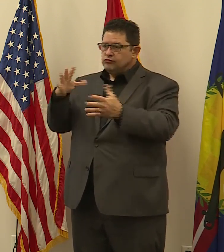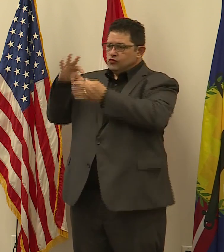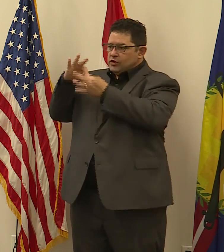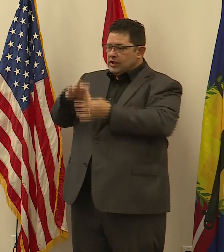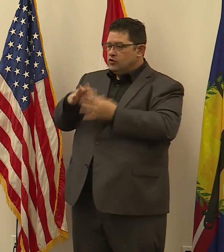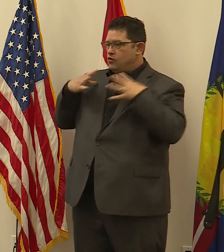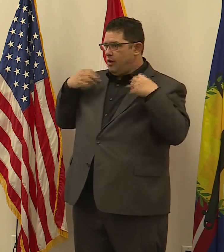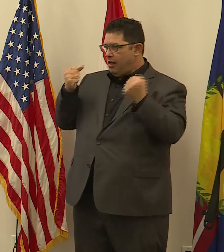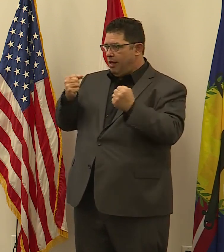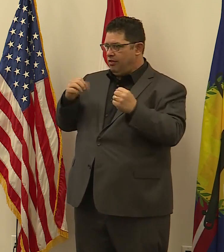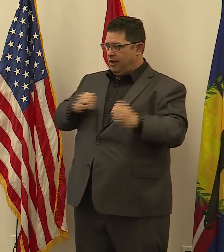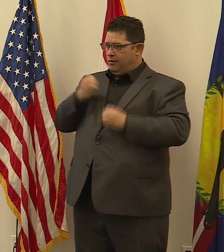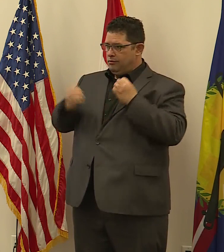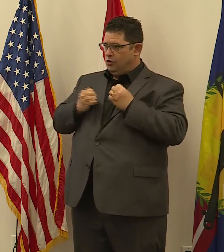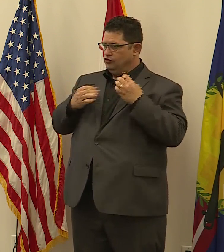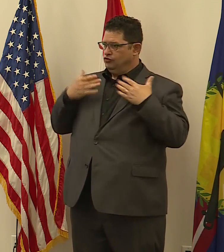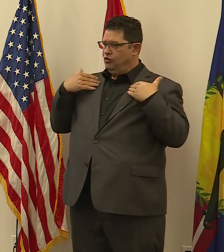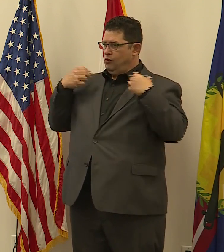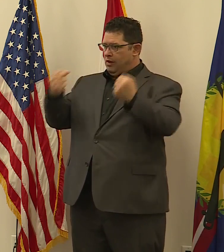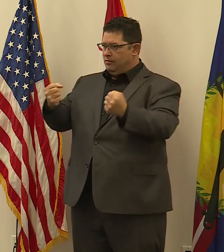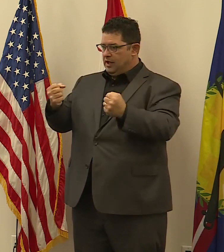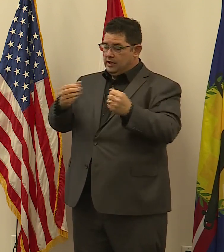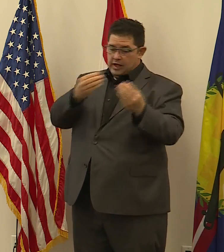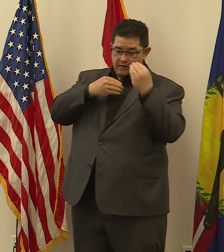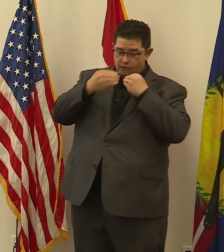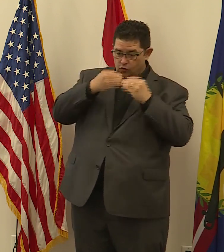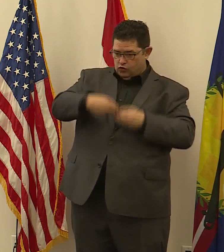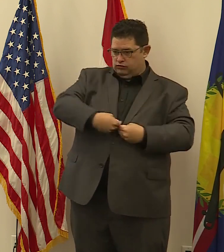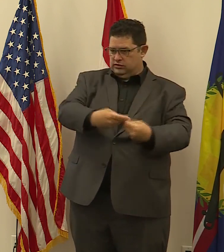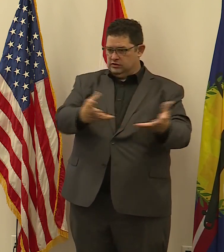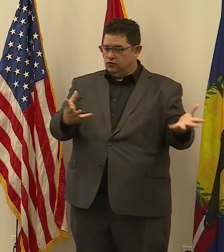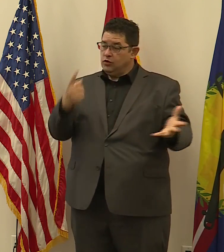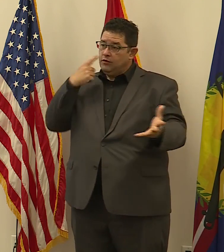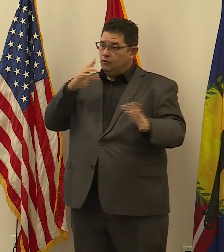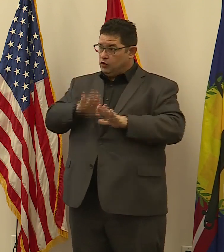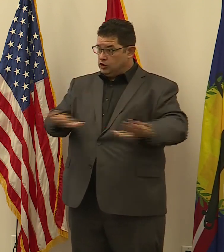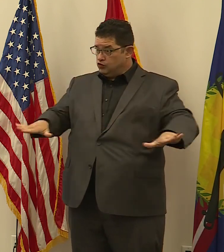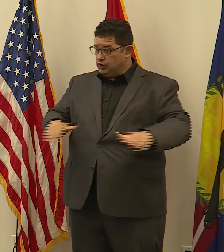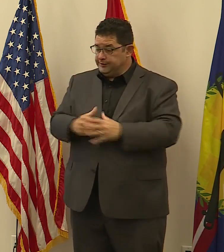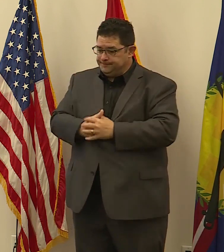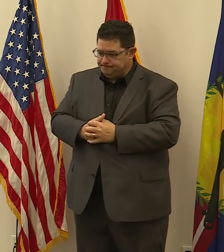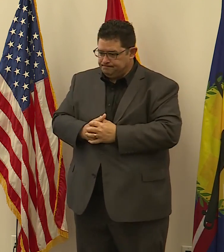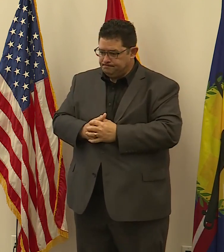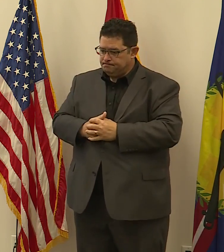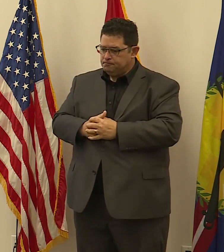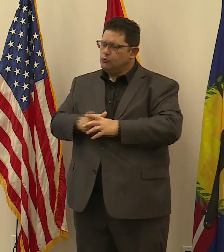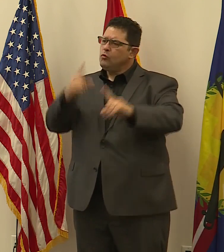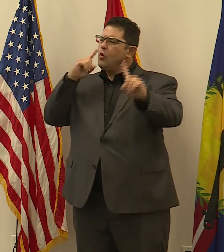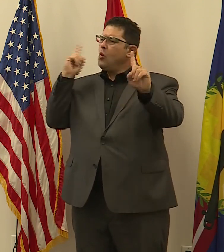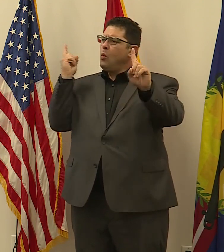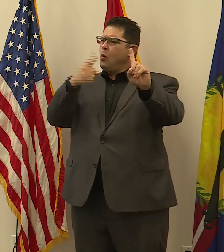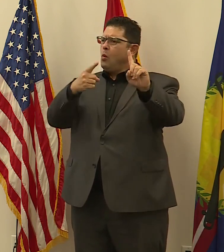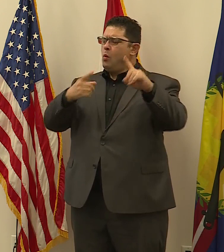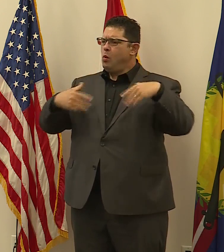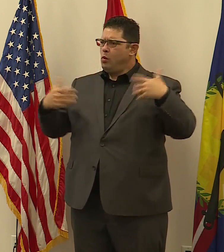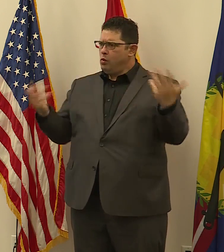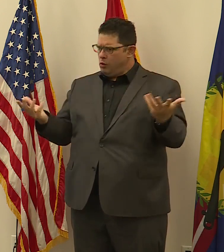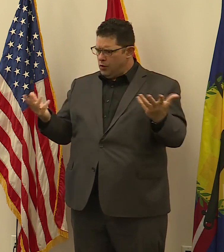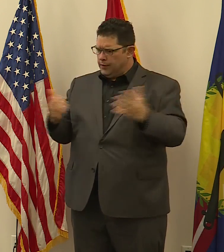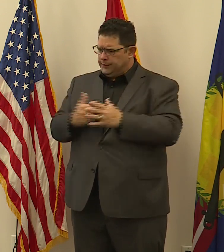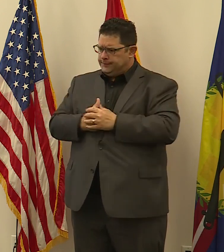and emotional well-being, as well as food distribution sites for children. Our goal is to reach